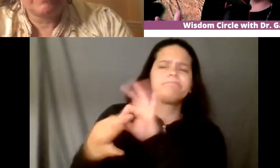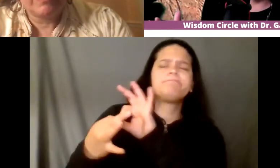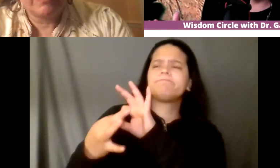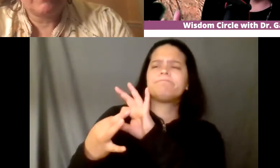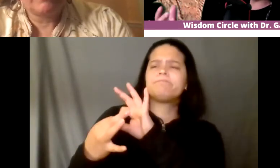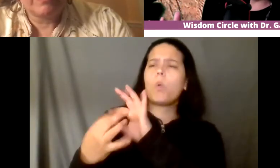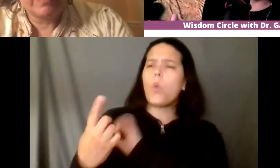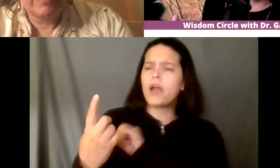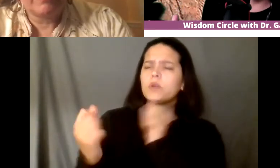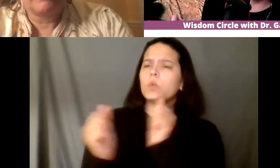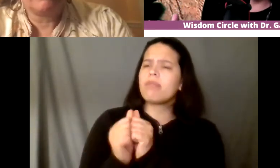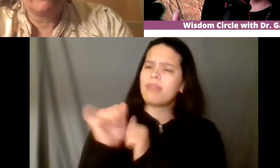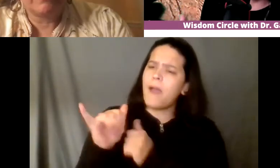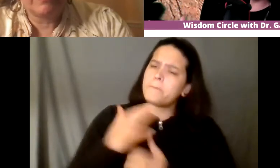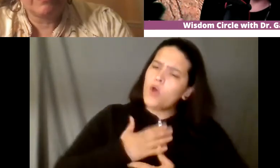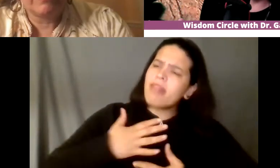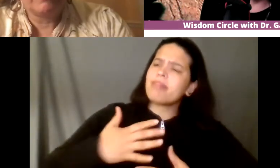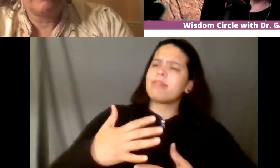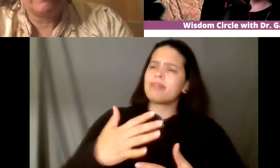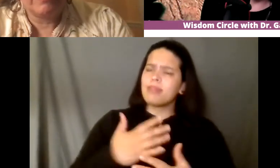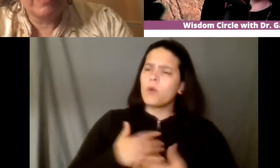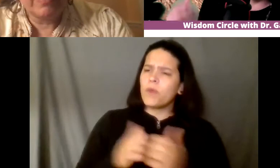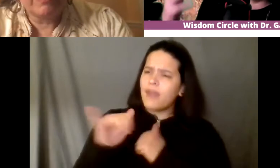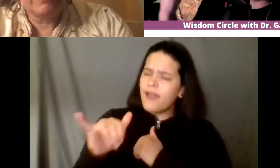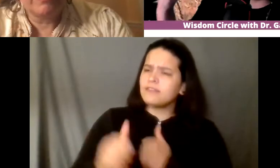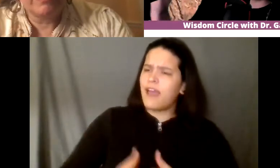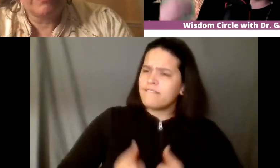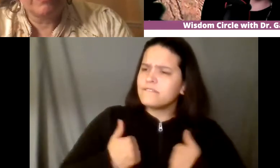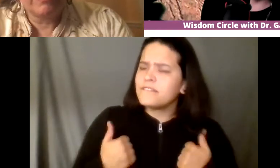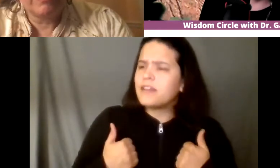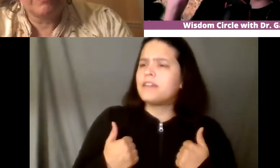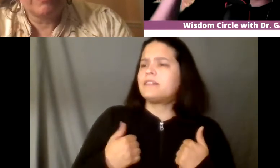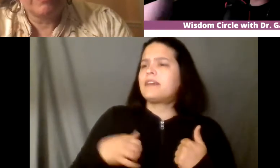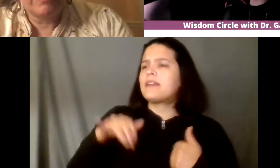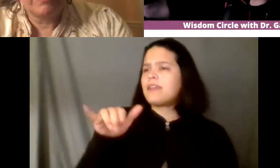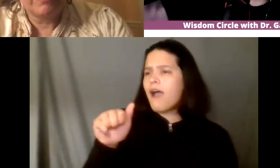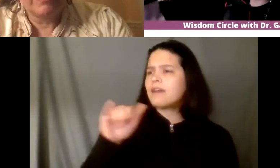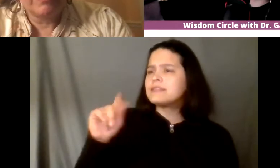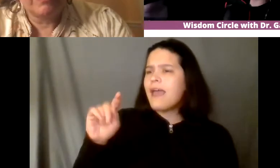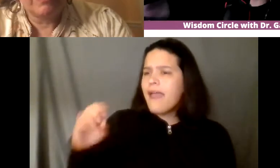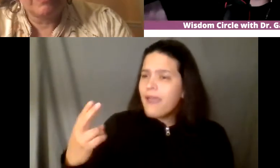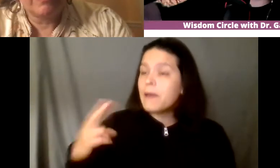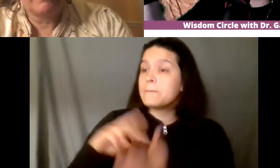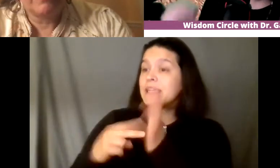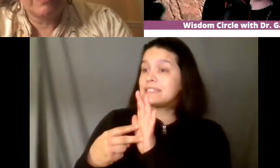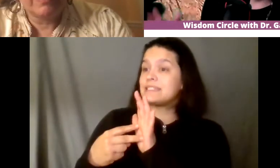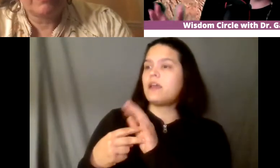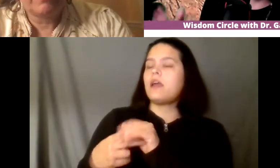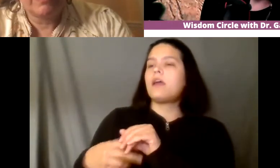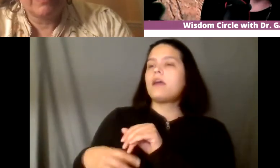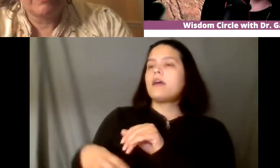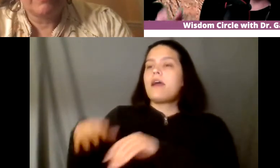with the breath ultimately yeah yeah universe all at